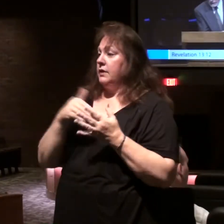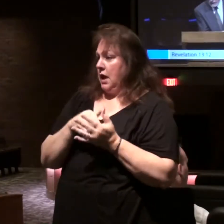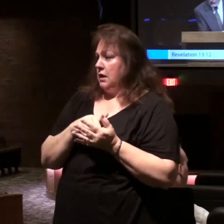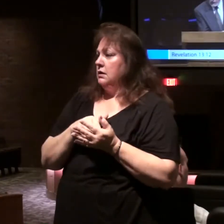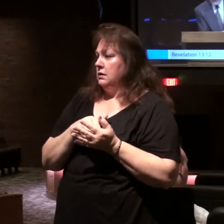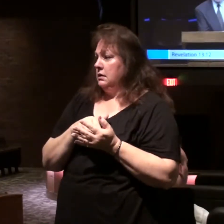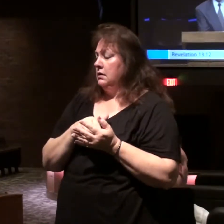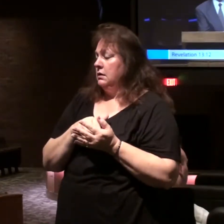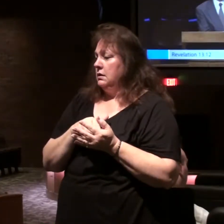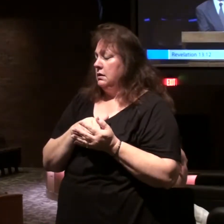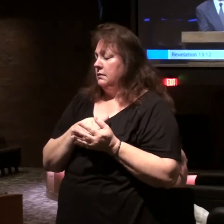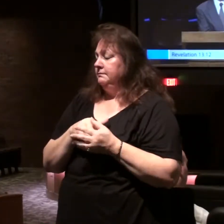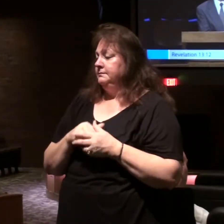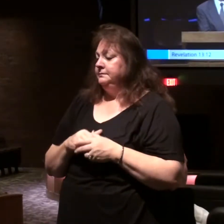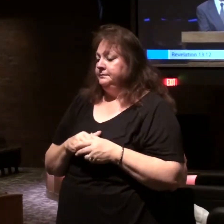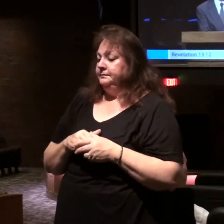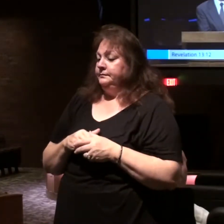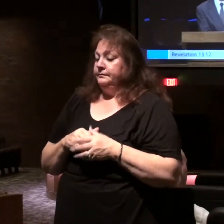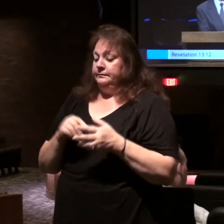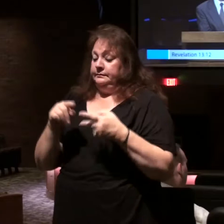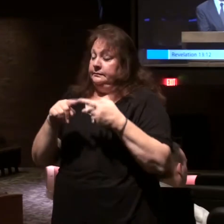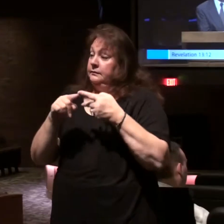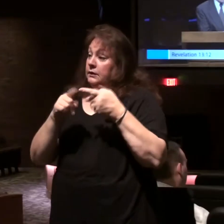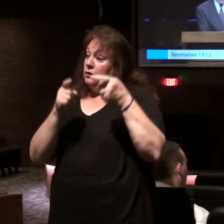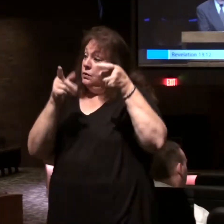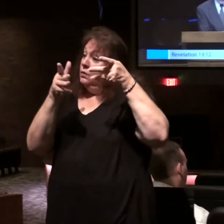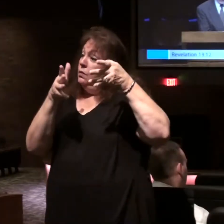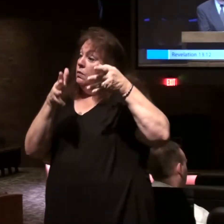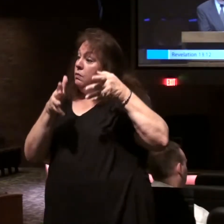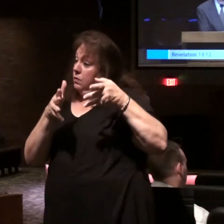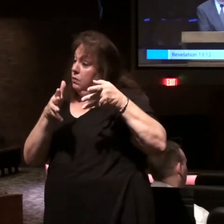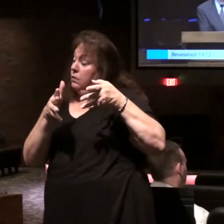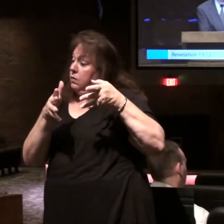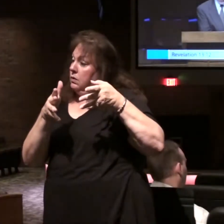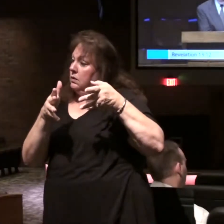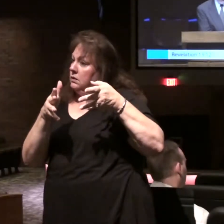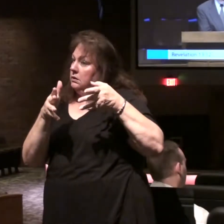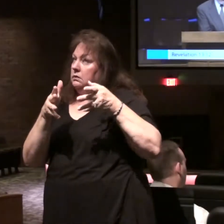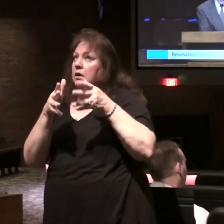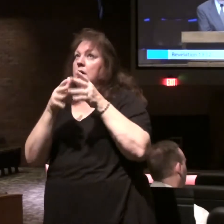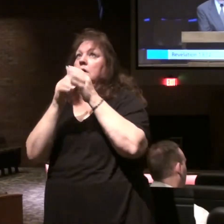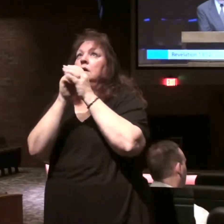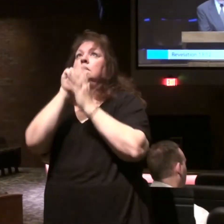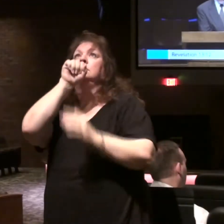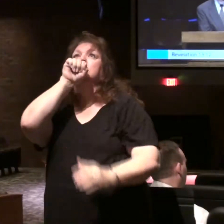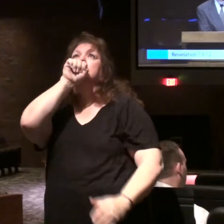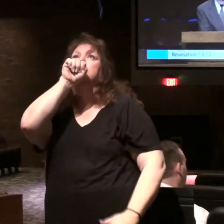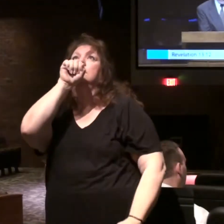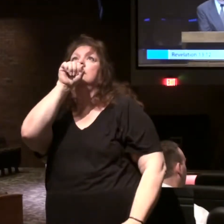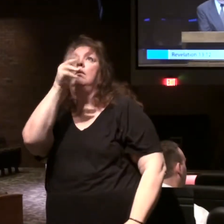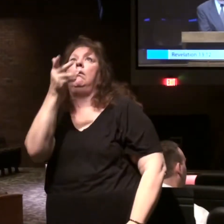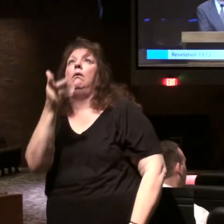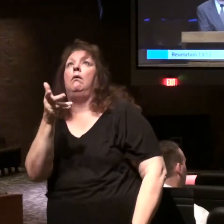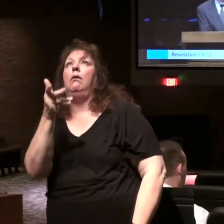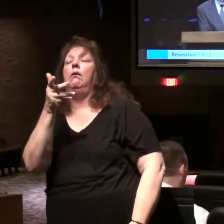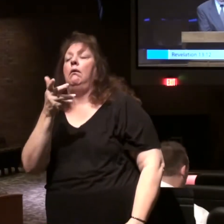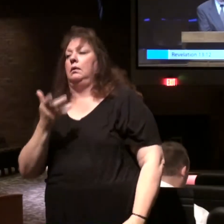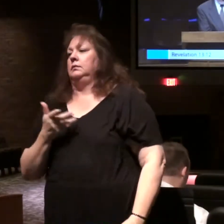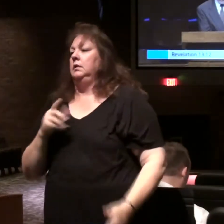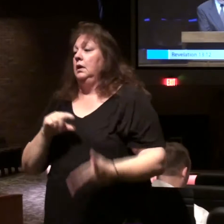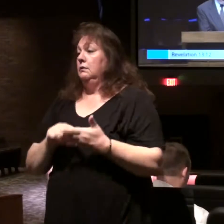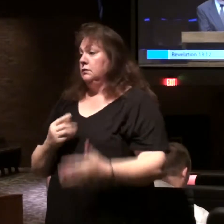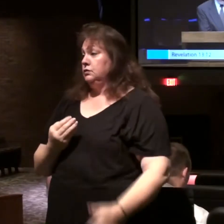So this ruler who will become the object of worship. And then in verse